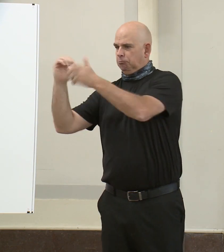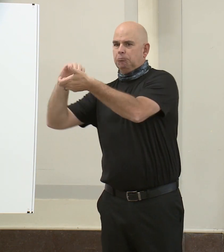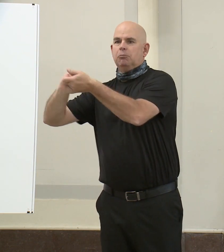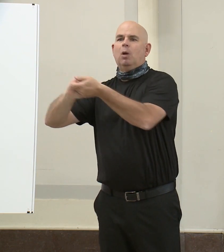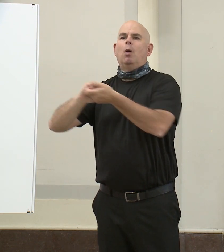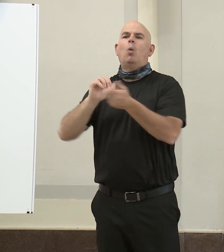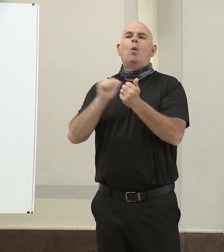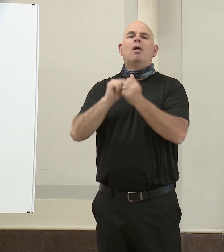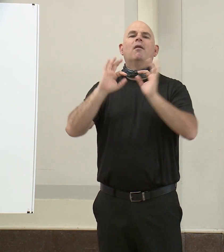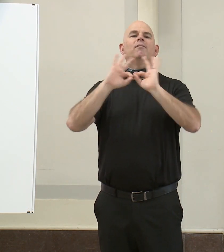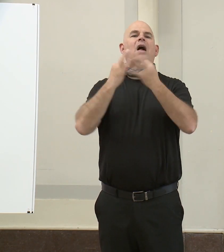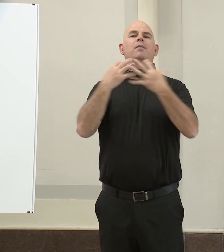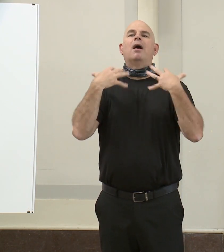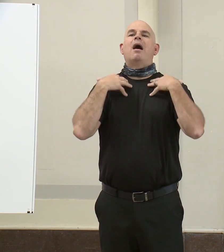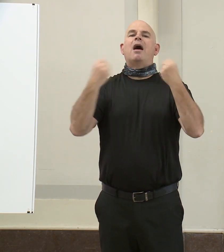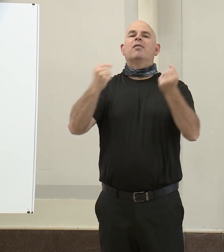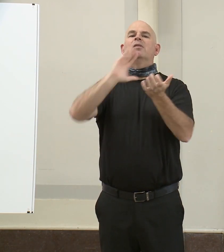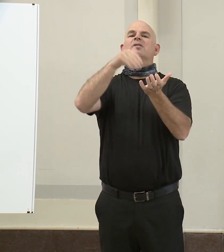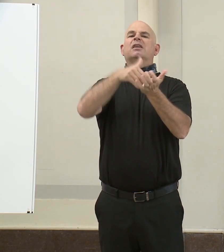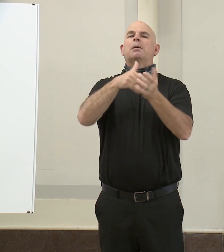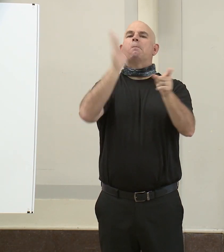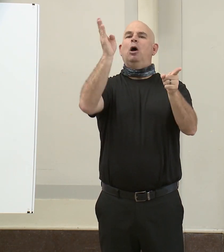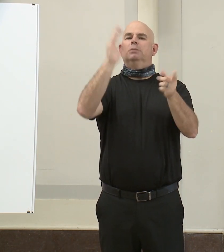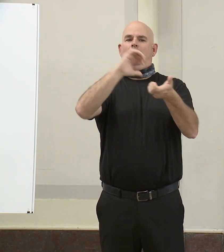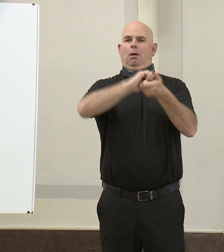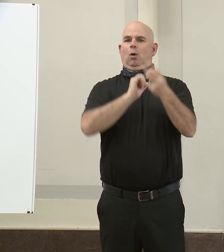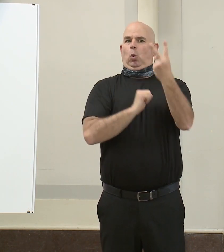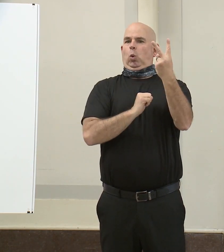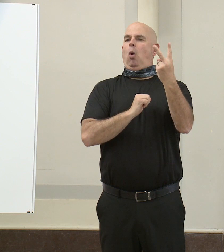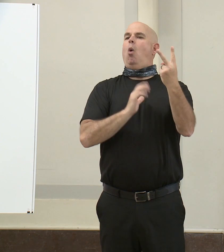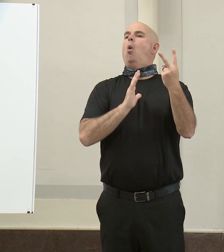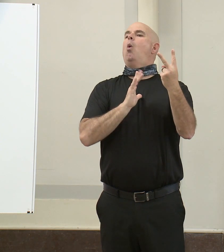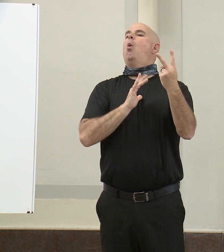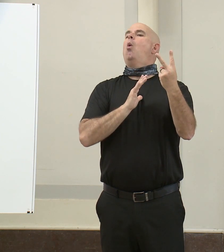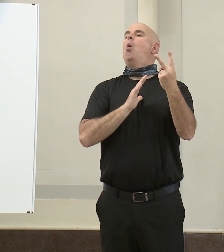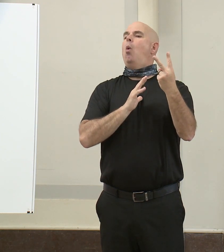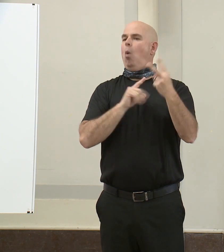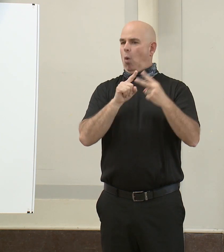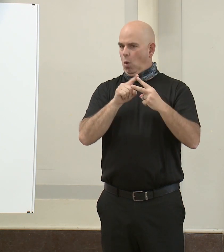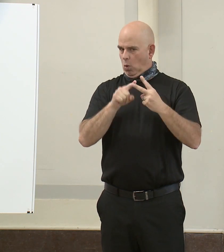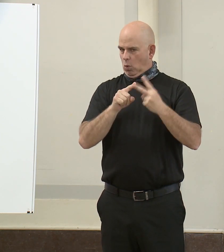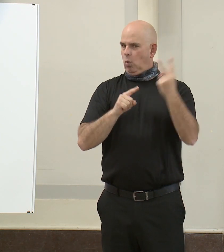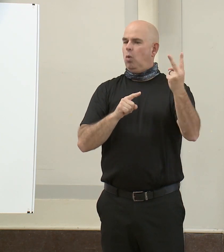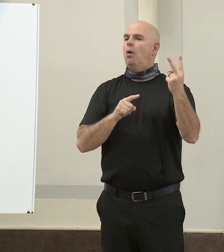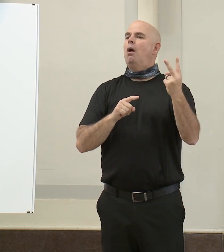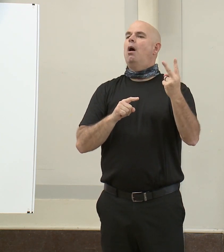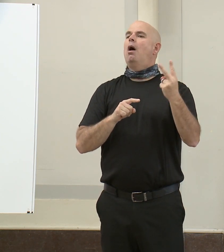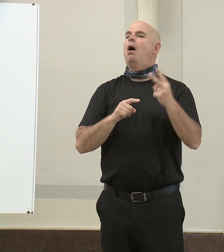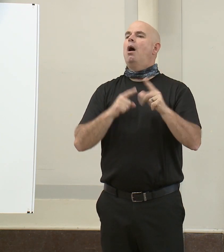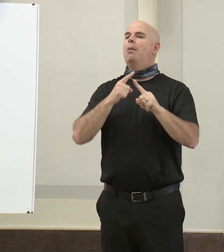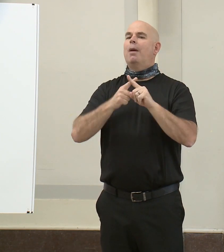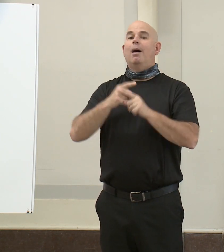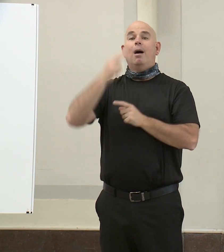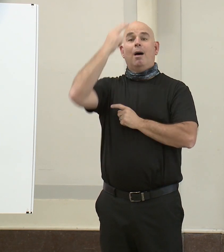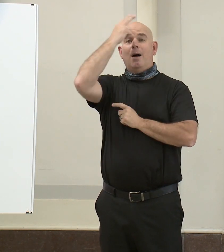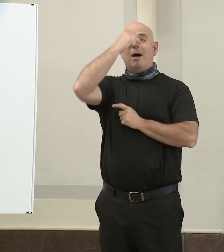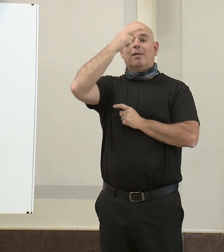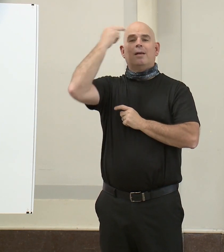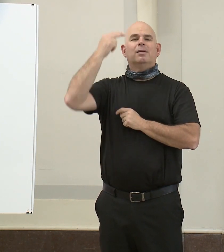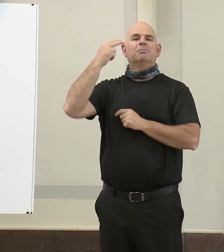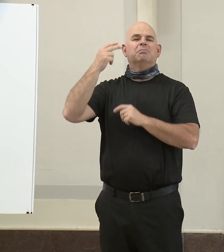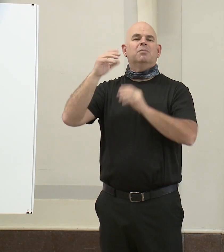of Baltimore. And the site in Howardtown was facilitated with the assistance of the Archdiocese of Baltimore and the Redemption.